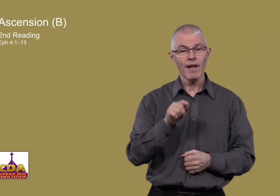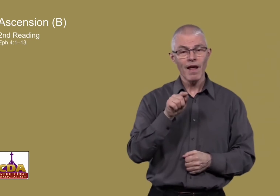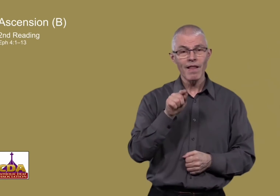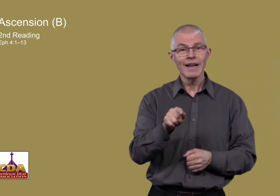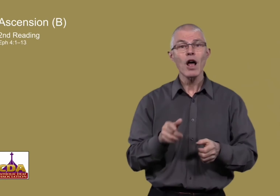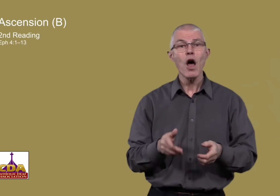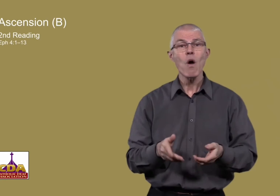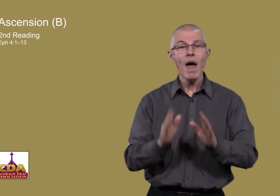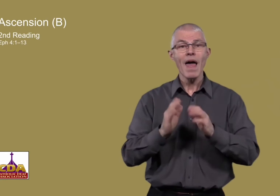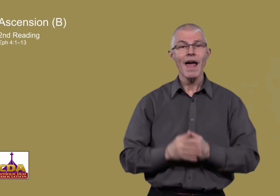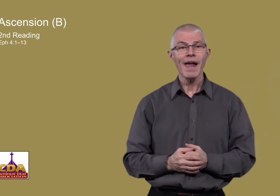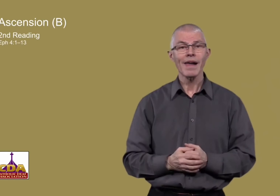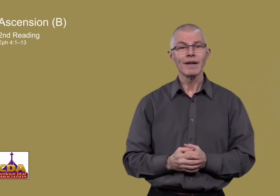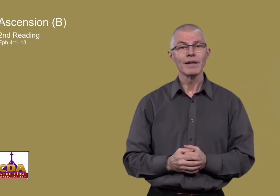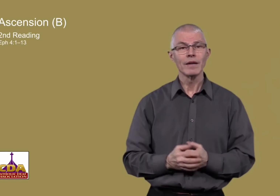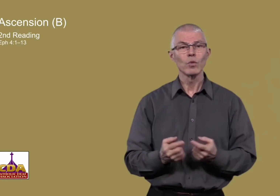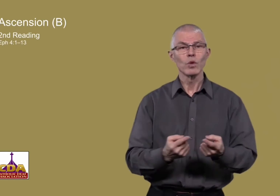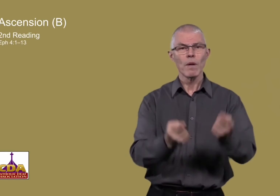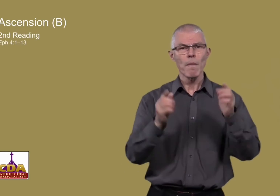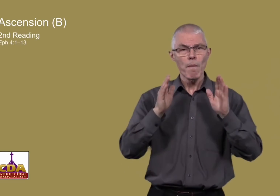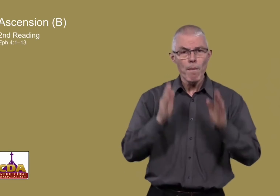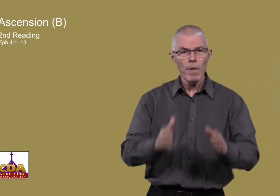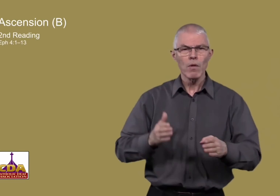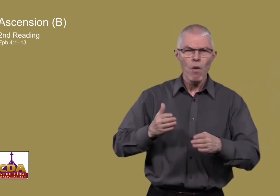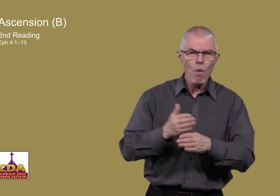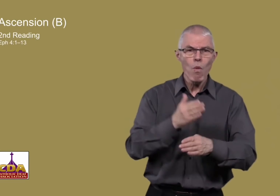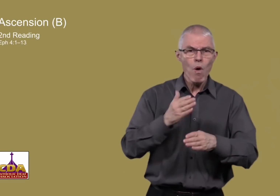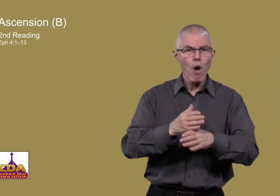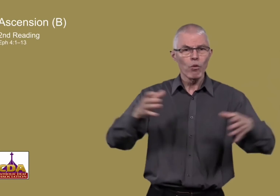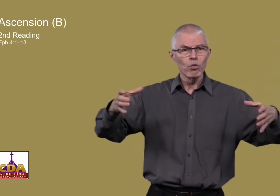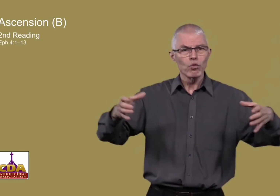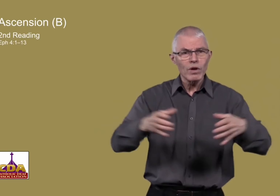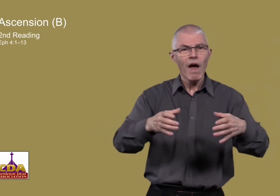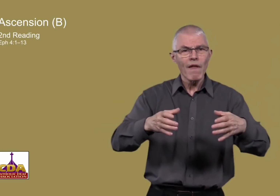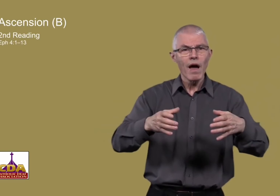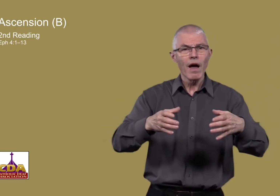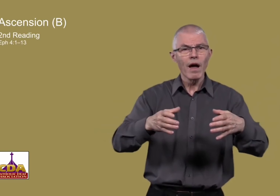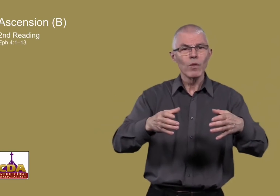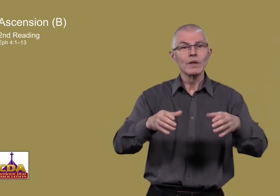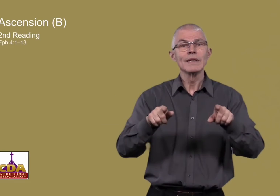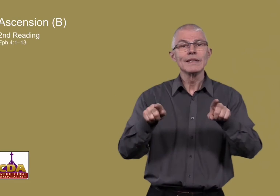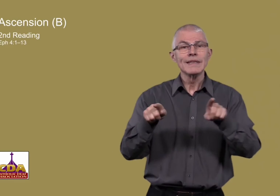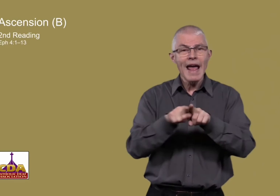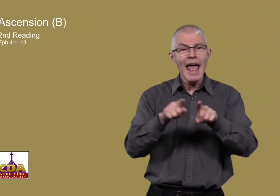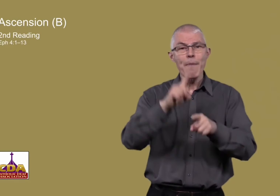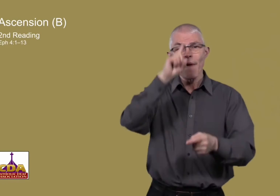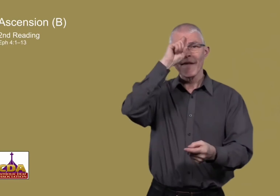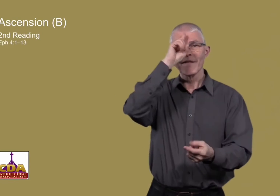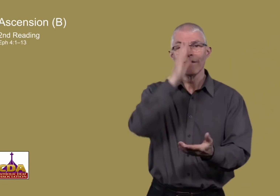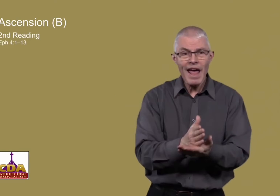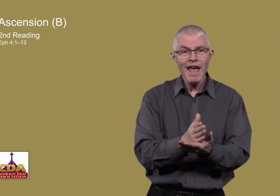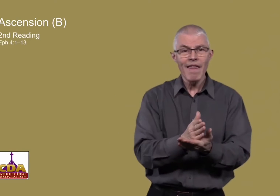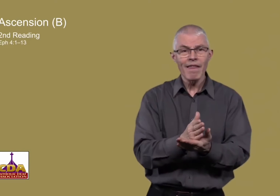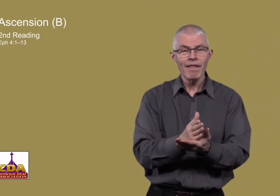In this way, we must work together with the same faith.